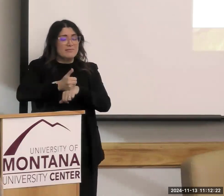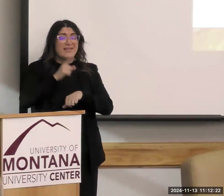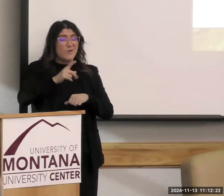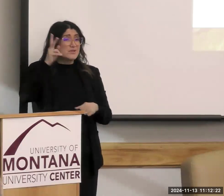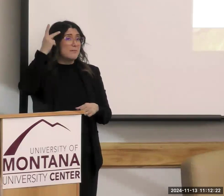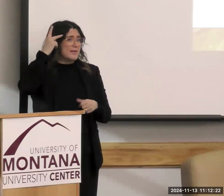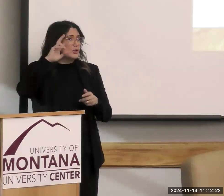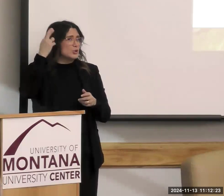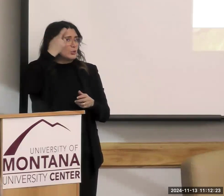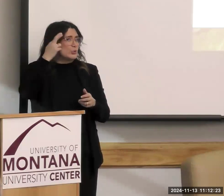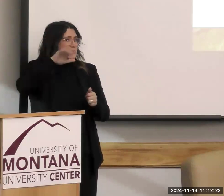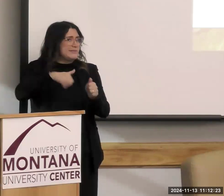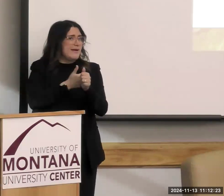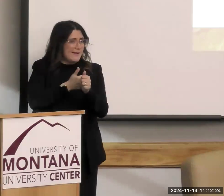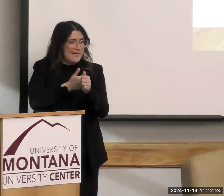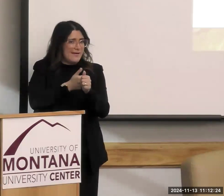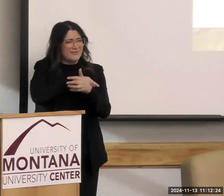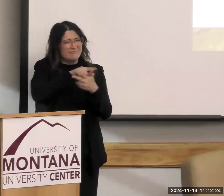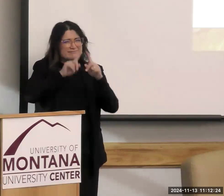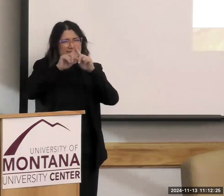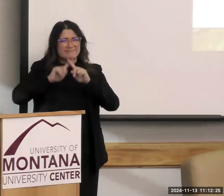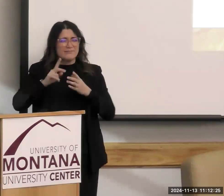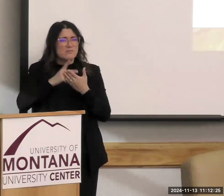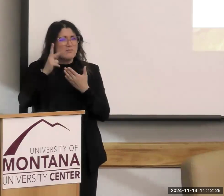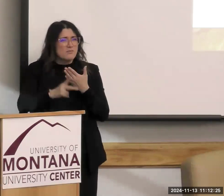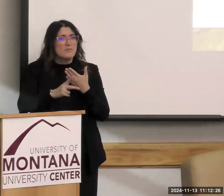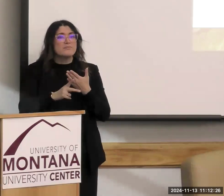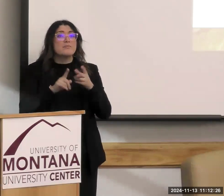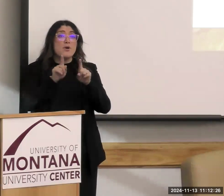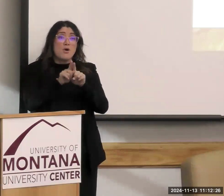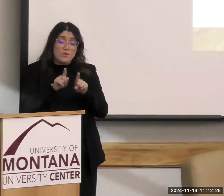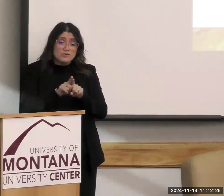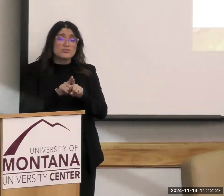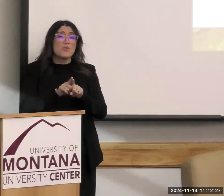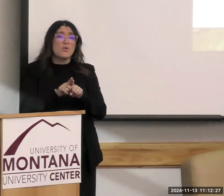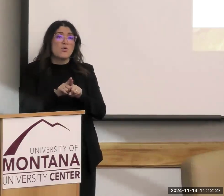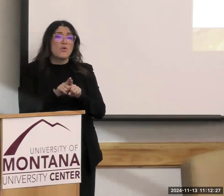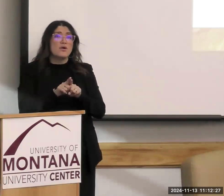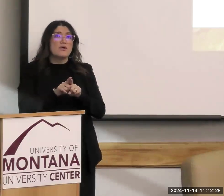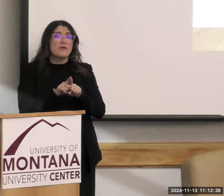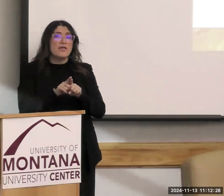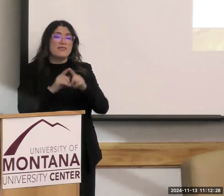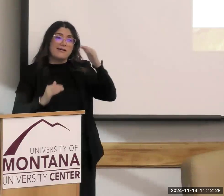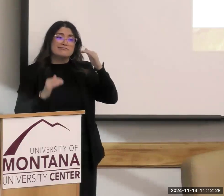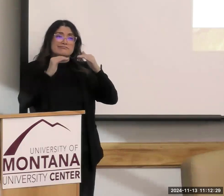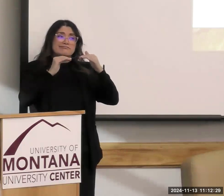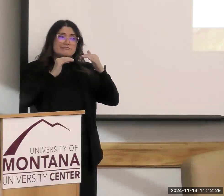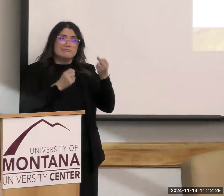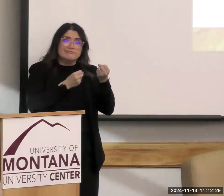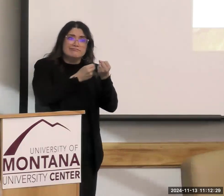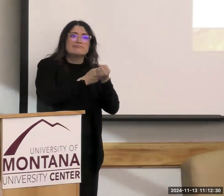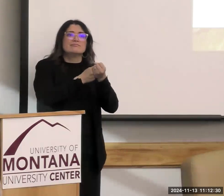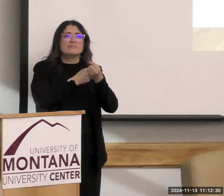behind all these programs, but they also served the health needs and the good of the nation, so they